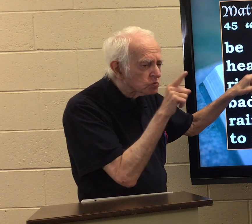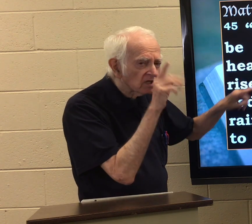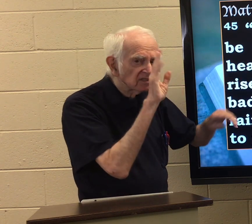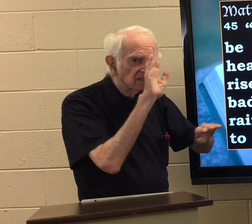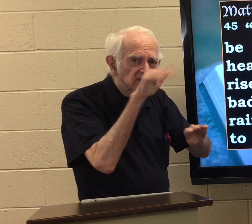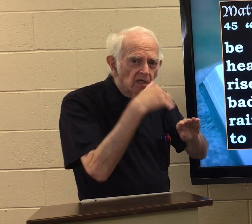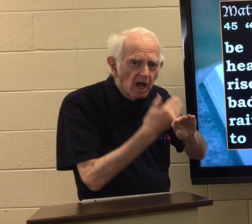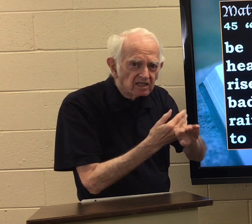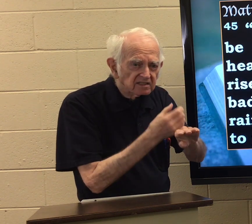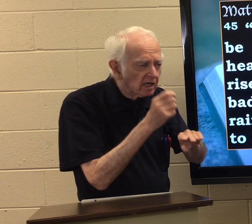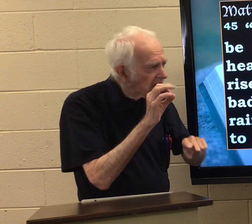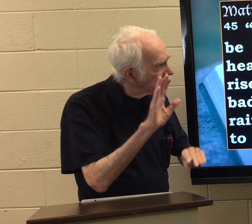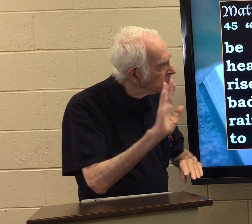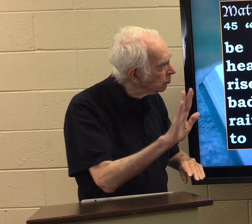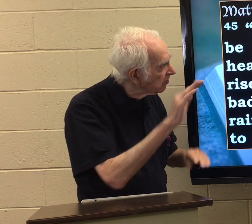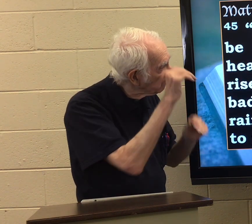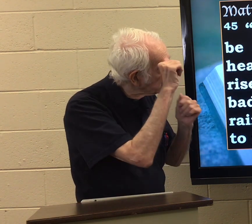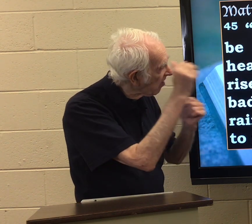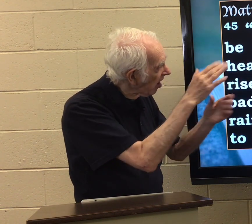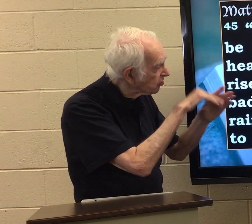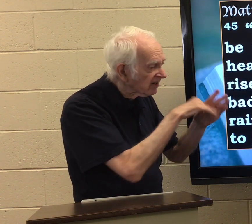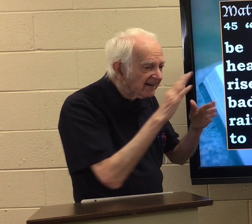of your Father in Heaven.